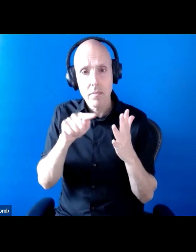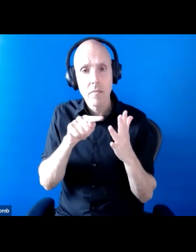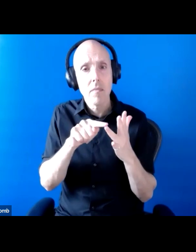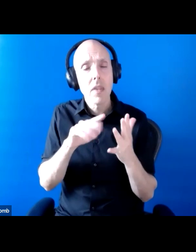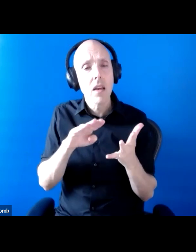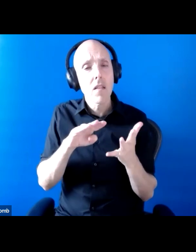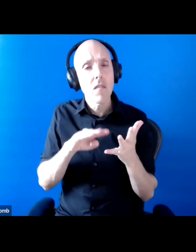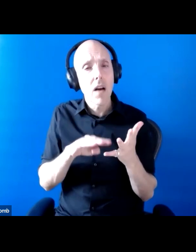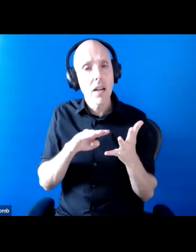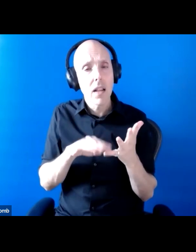the cost of living crisis.